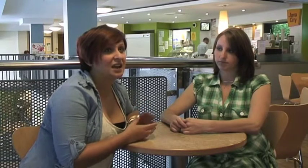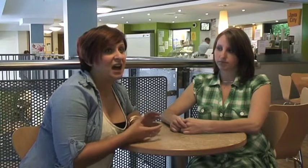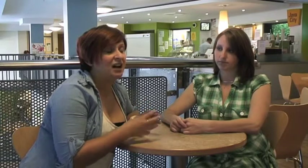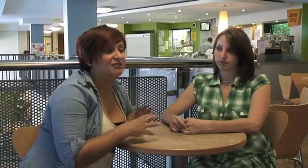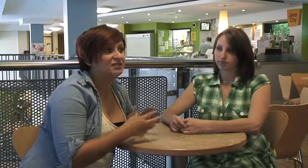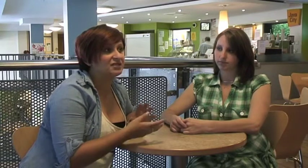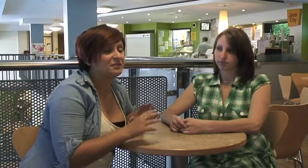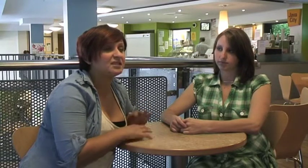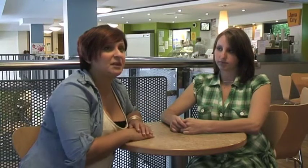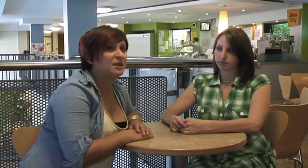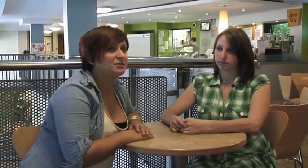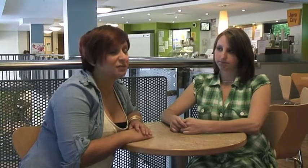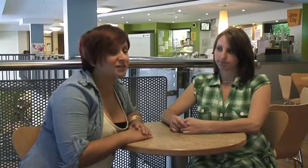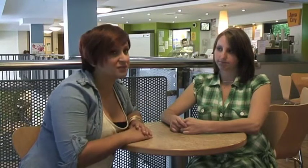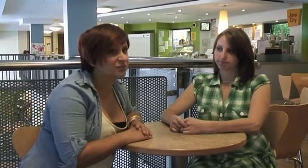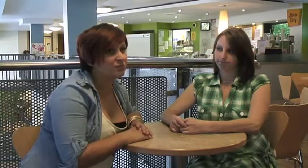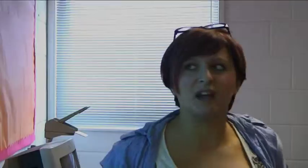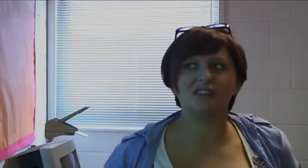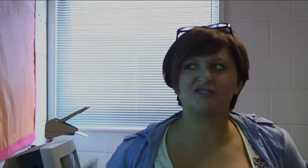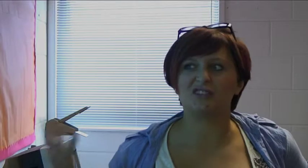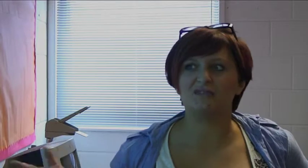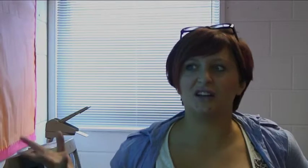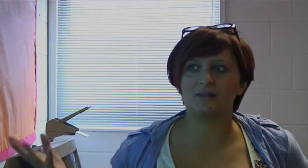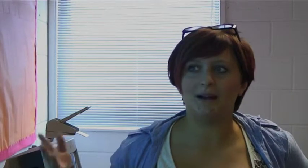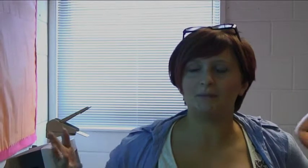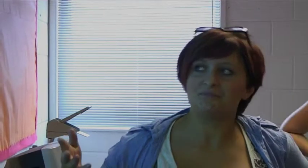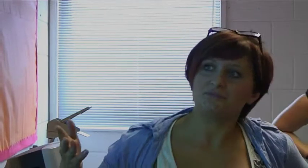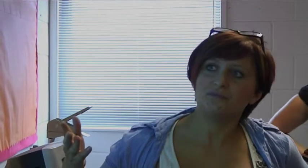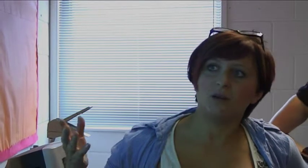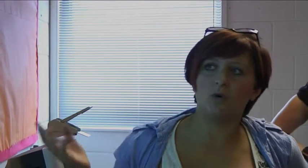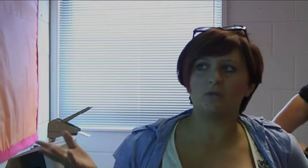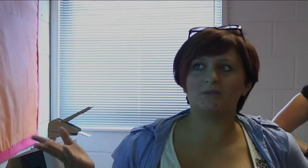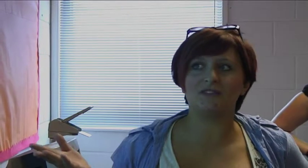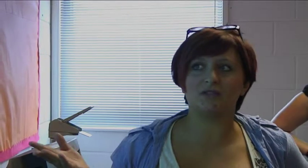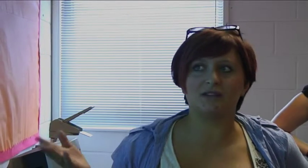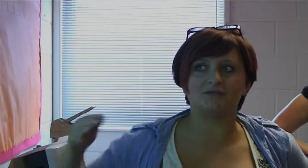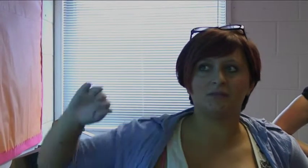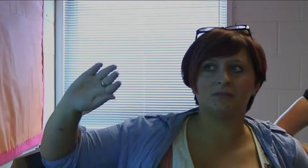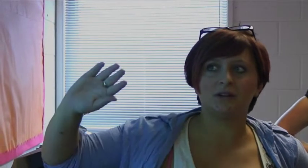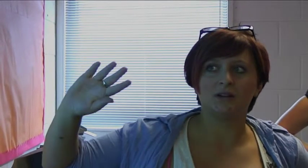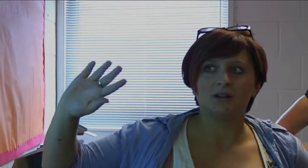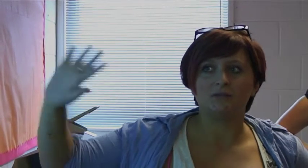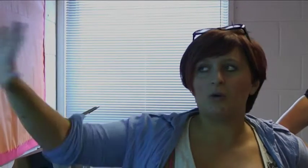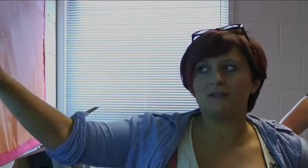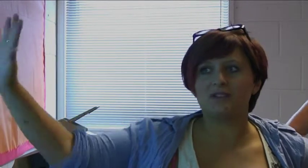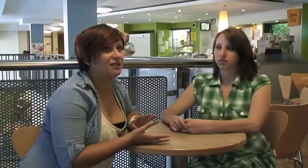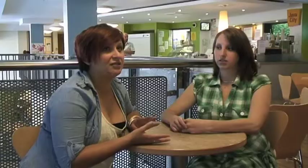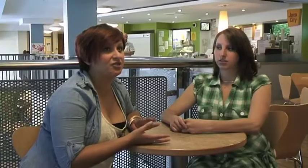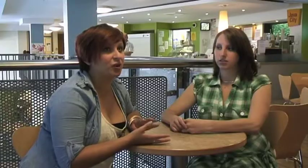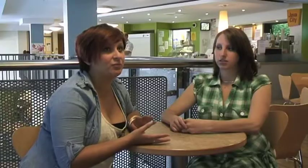And they just gave me exam papers to practice on, which means hopefully I'll pass my maths GCSE. Hopefully it will mean that I can get another job,